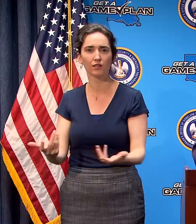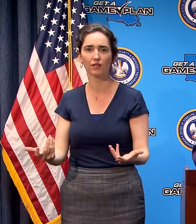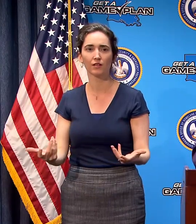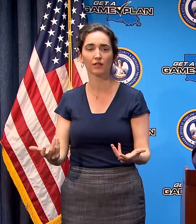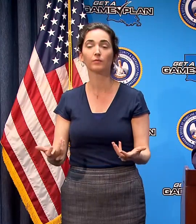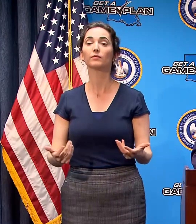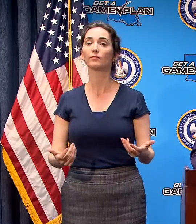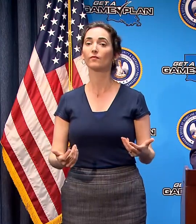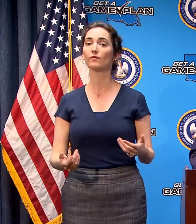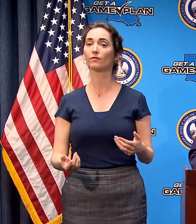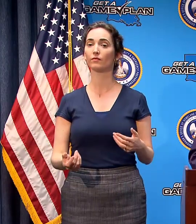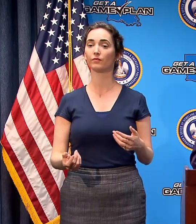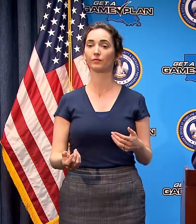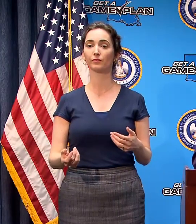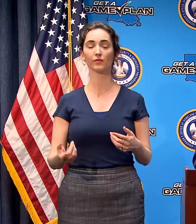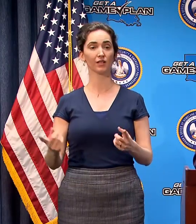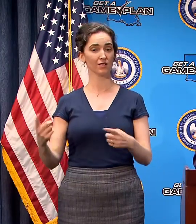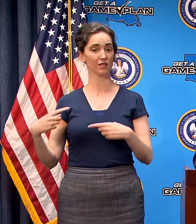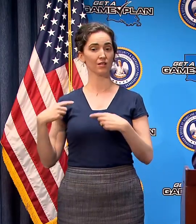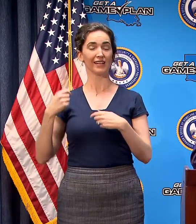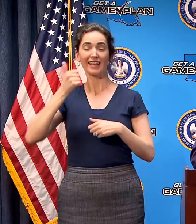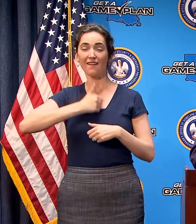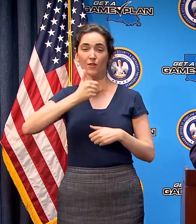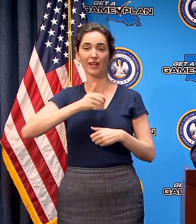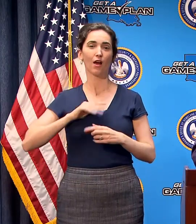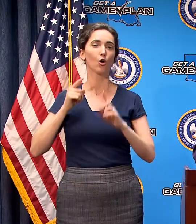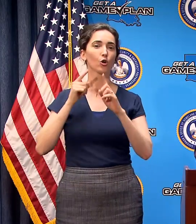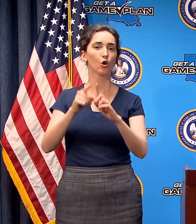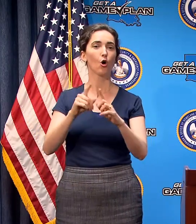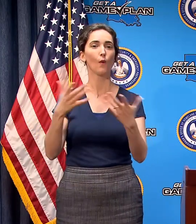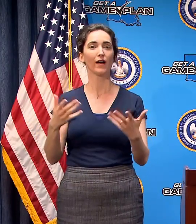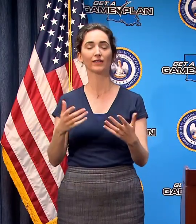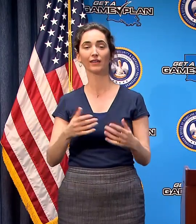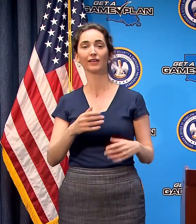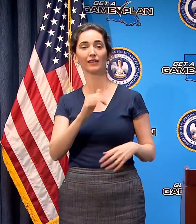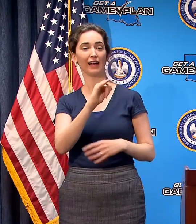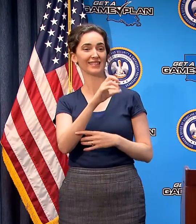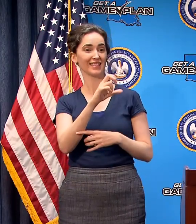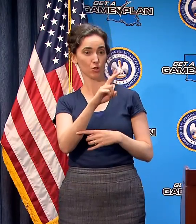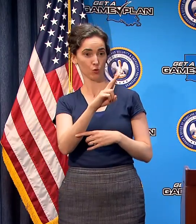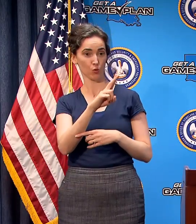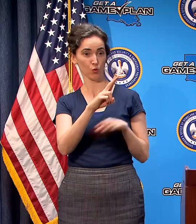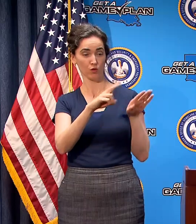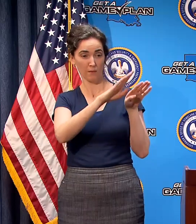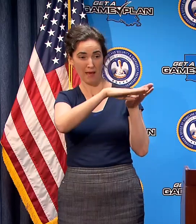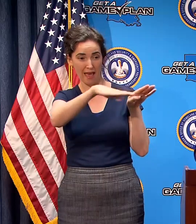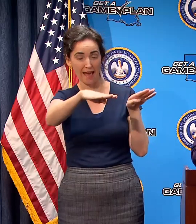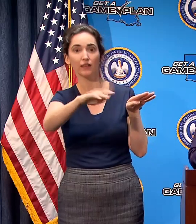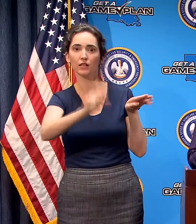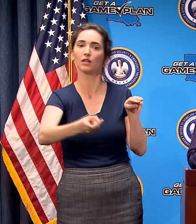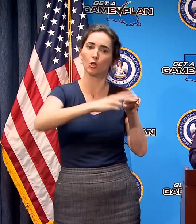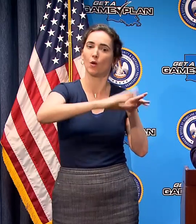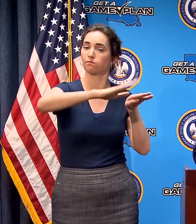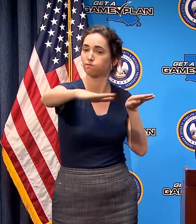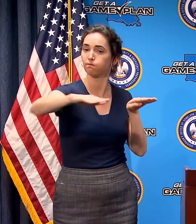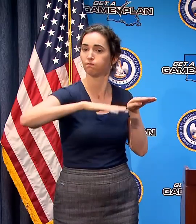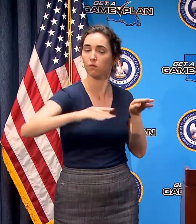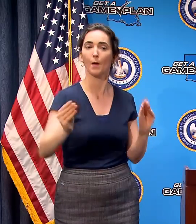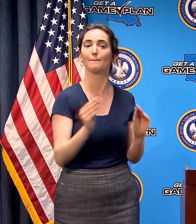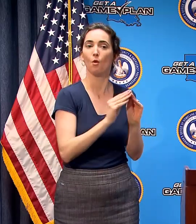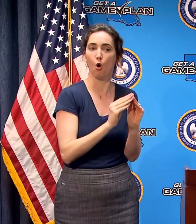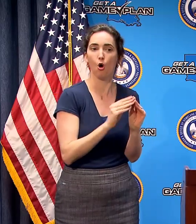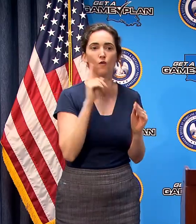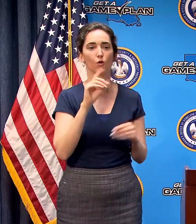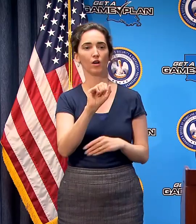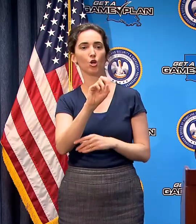one of the core missions that we've been working on every day is to increase icu capacity and other medical capacity in our hospitals for surge